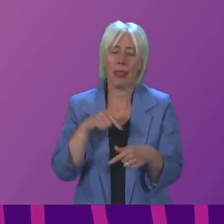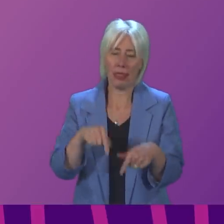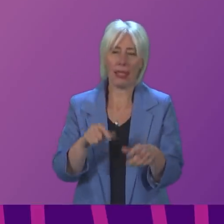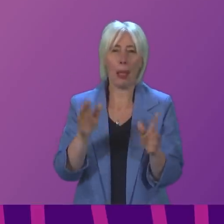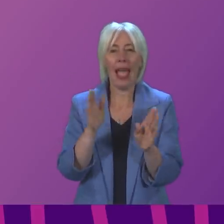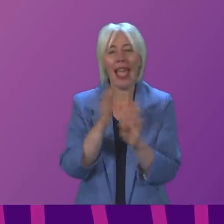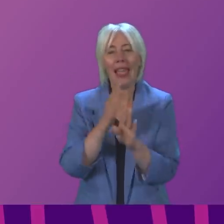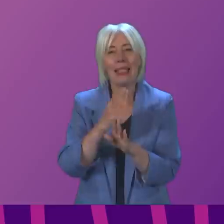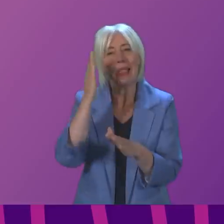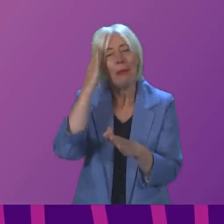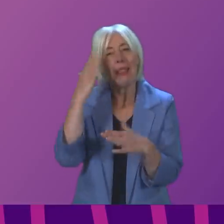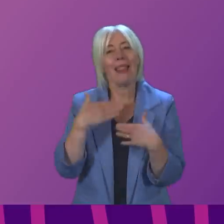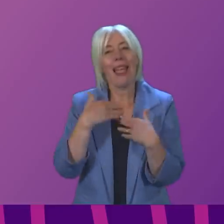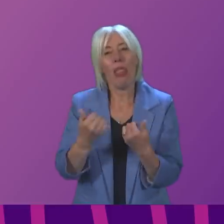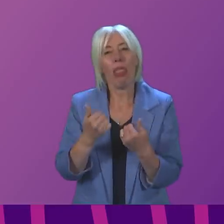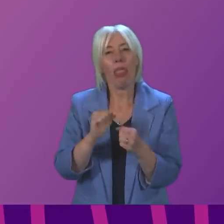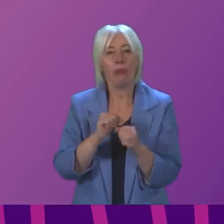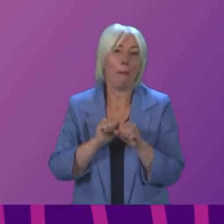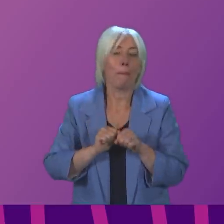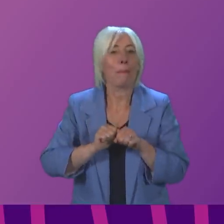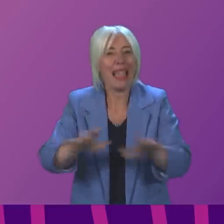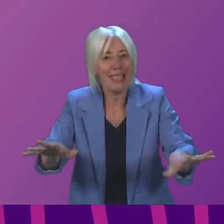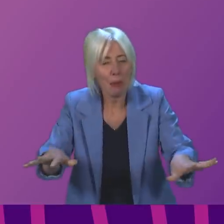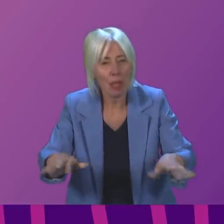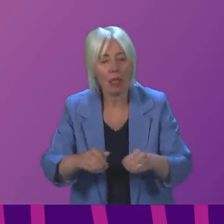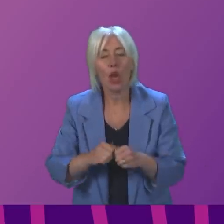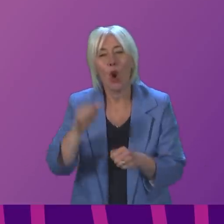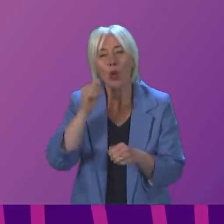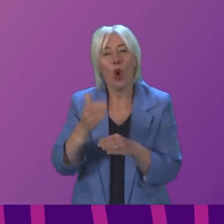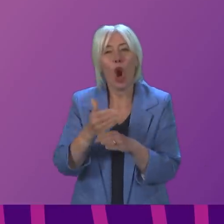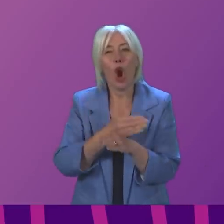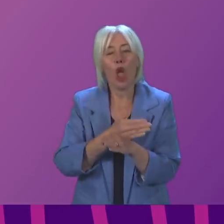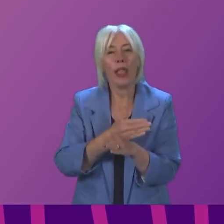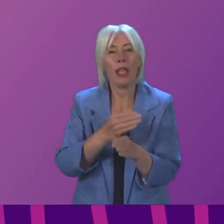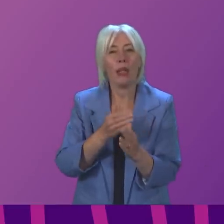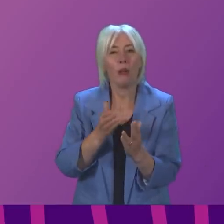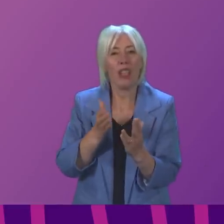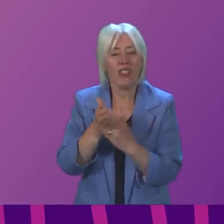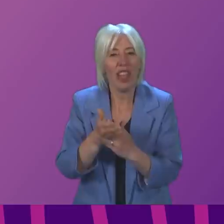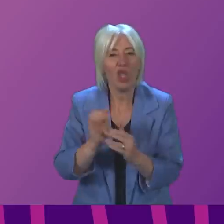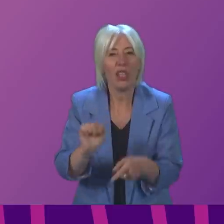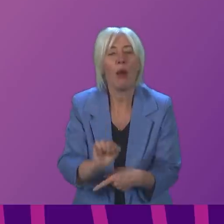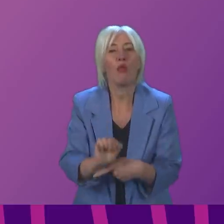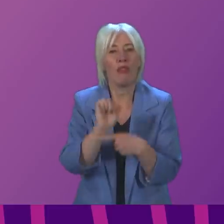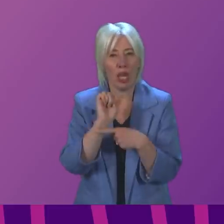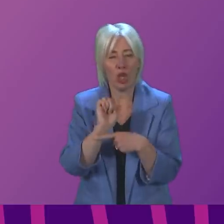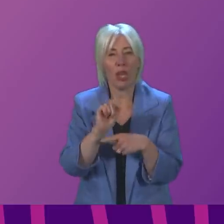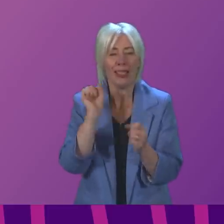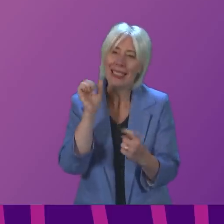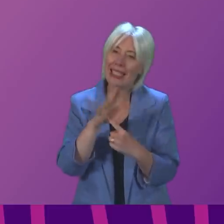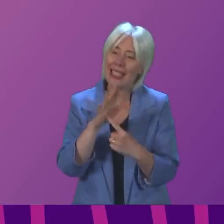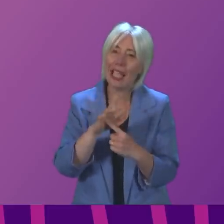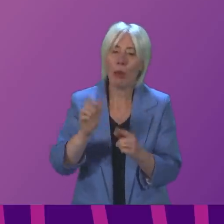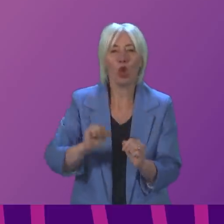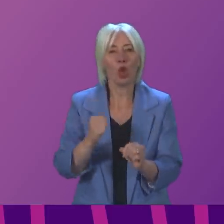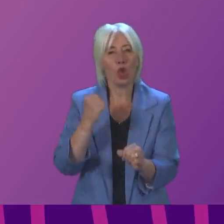mental health pandemic. We know early intervention and prevention are key. What action is the Scottish Government taking